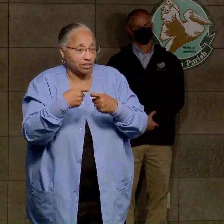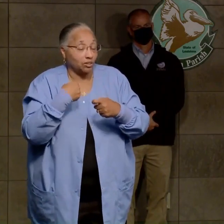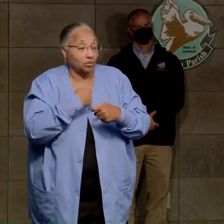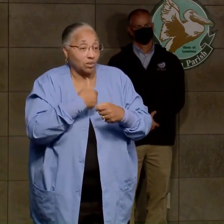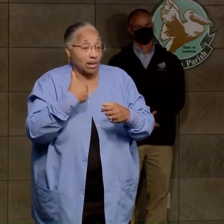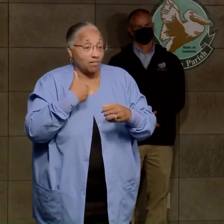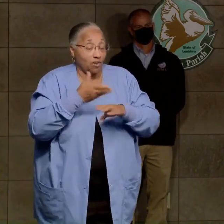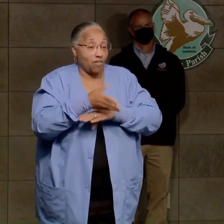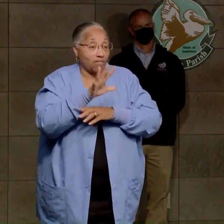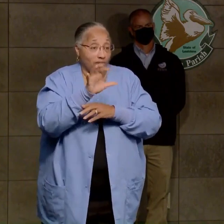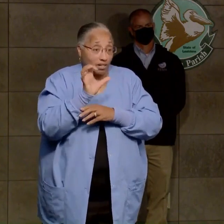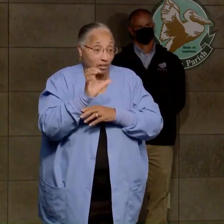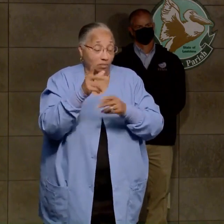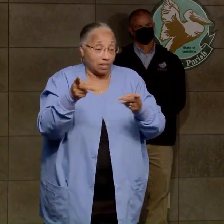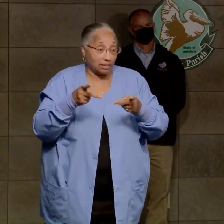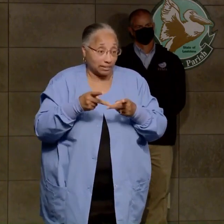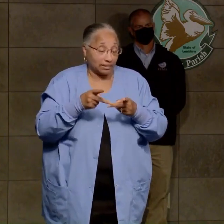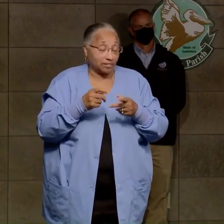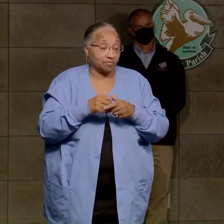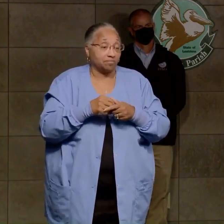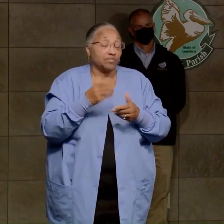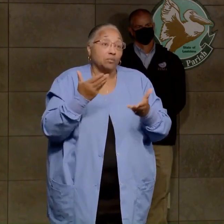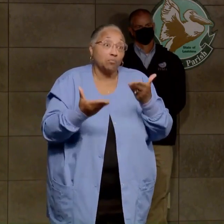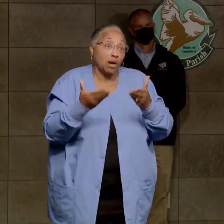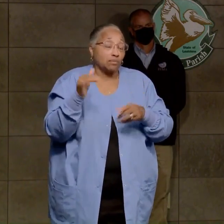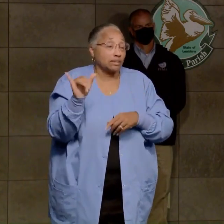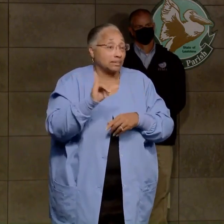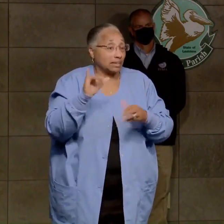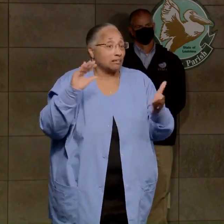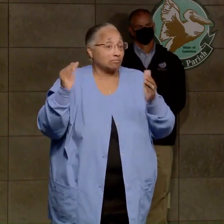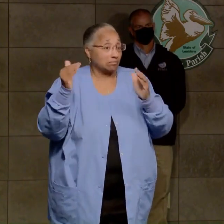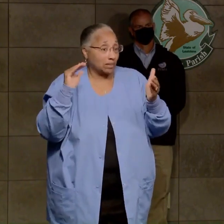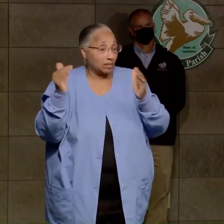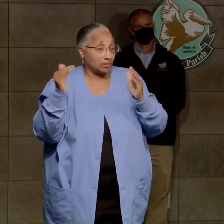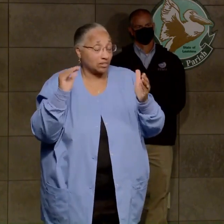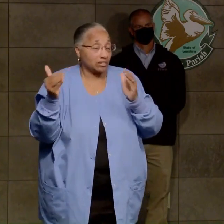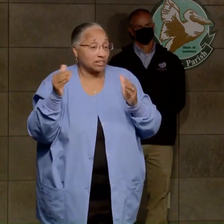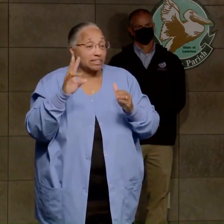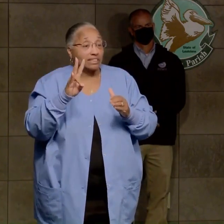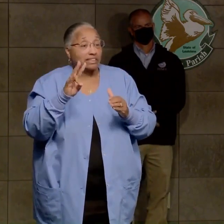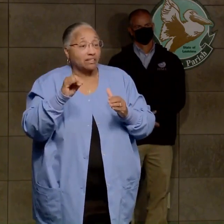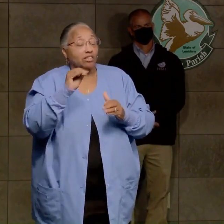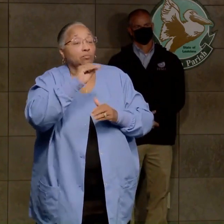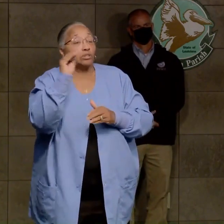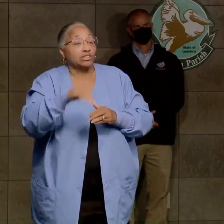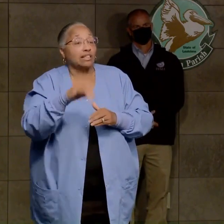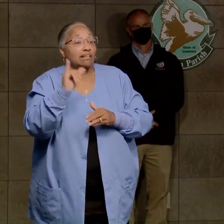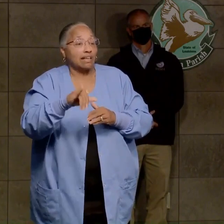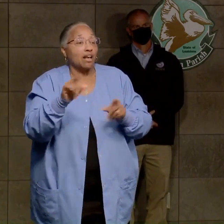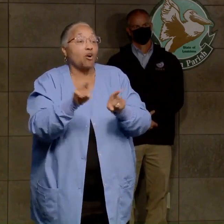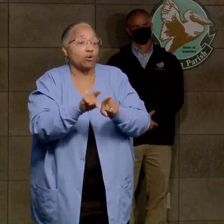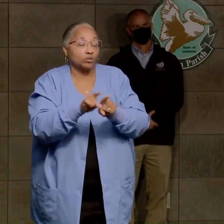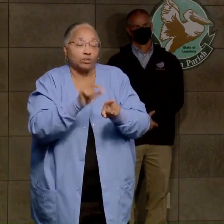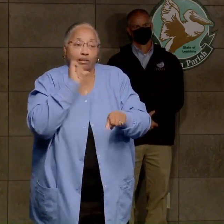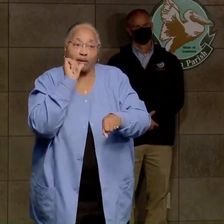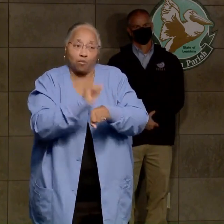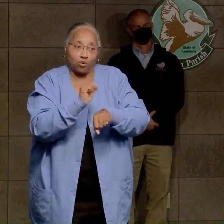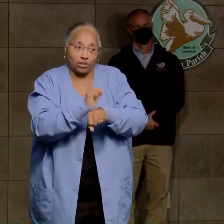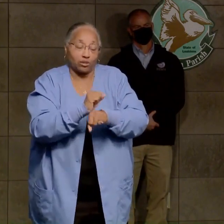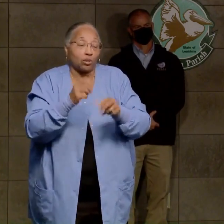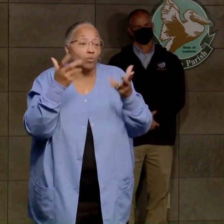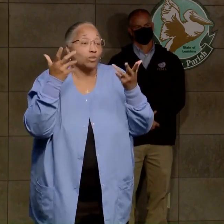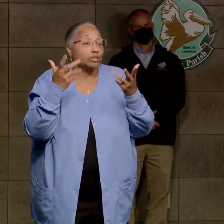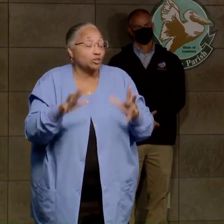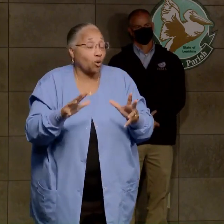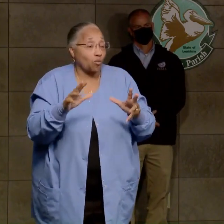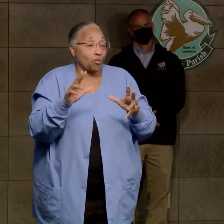and probably in the same ratio, we probably have 70% of those out. So we don't want to put anything